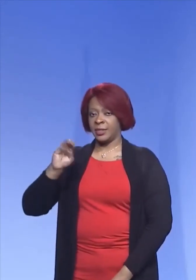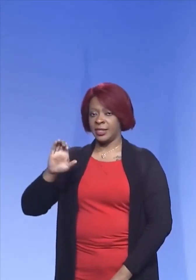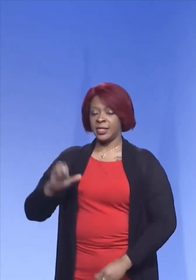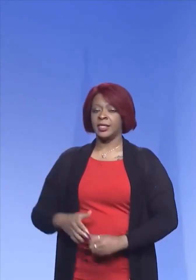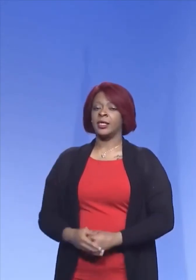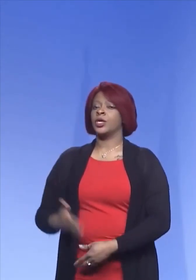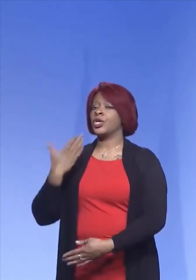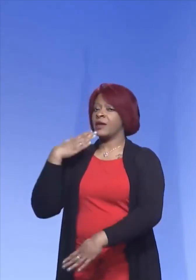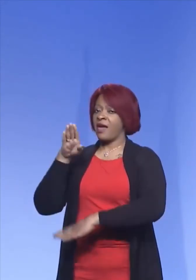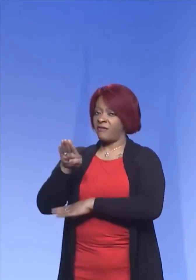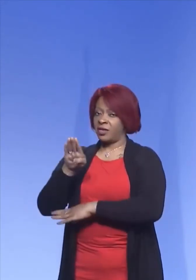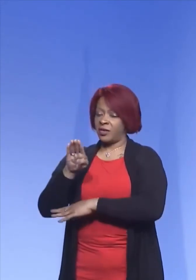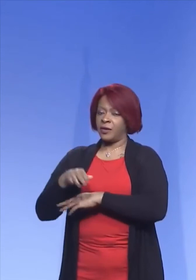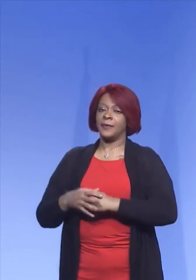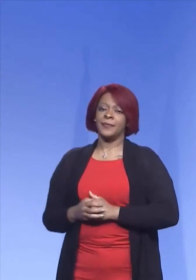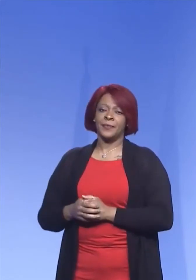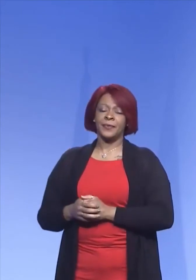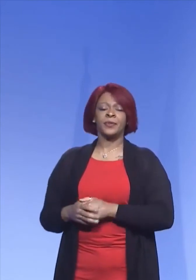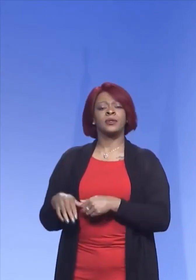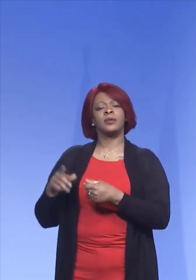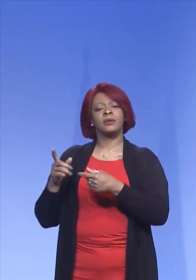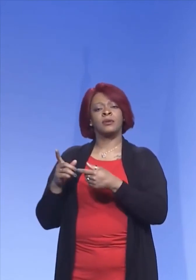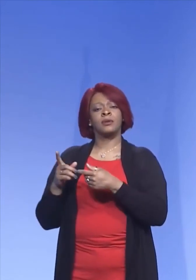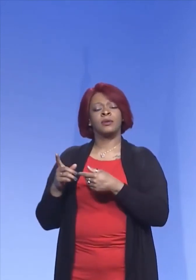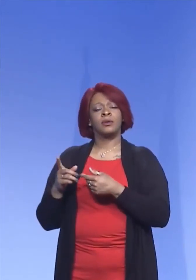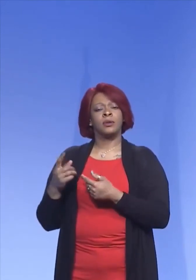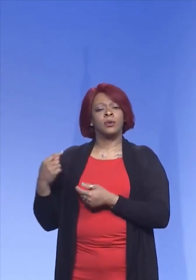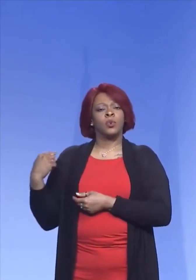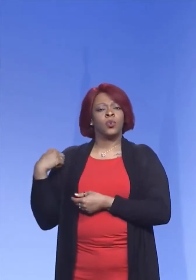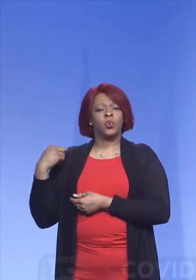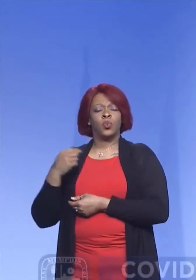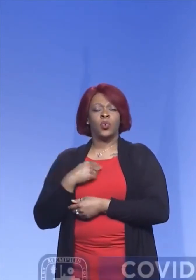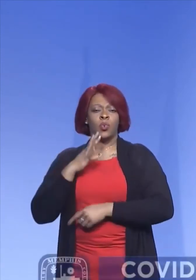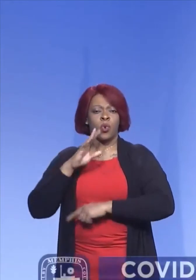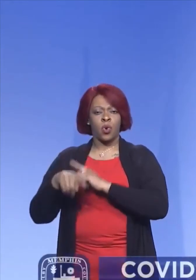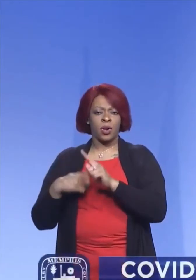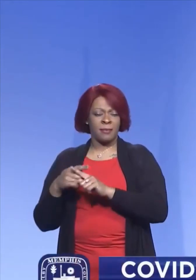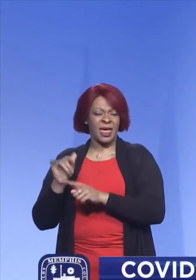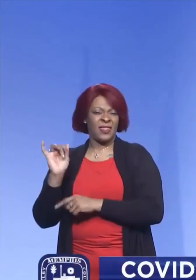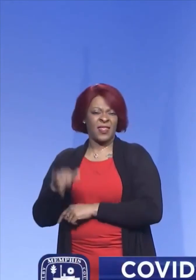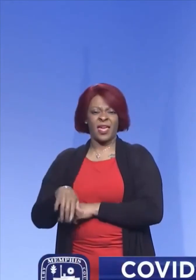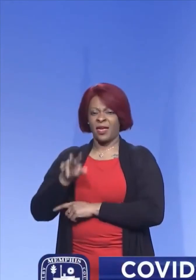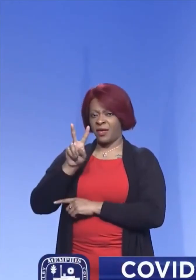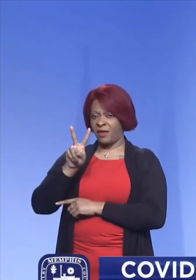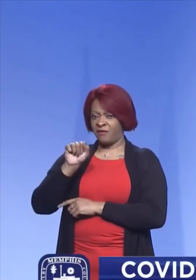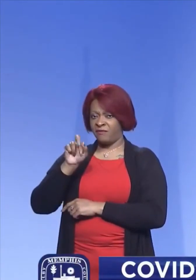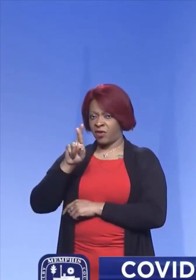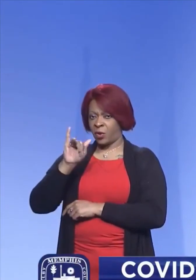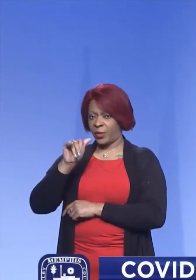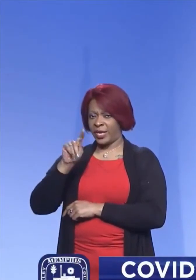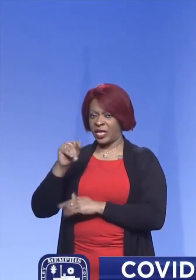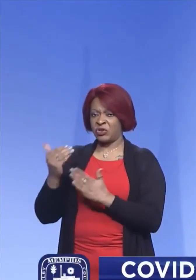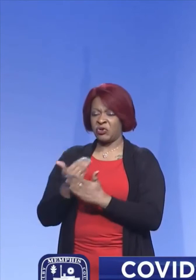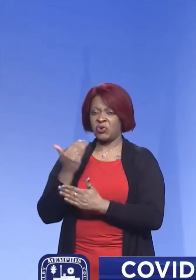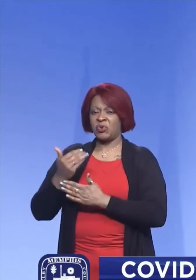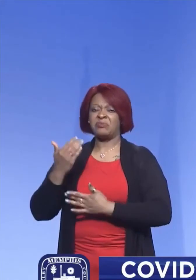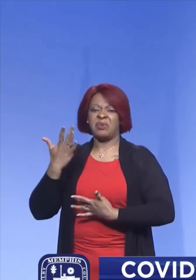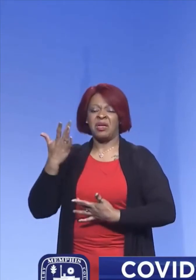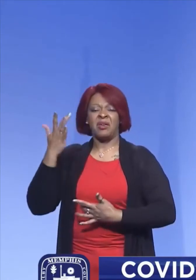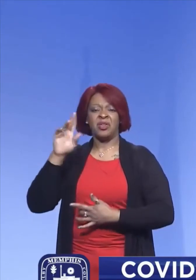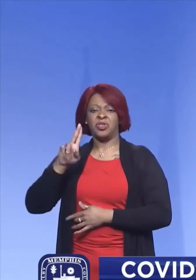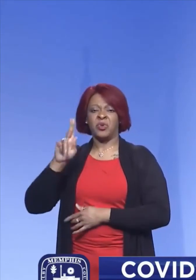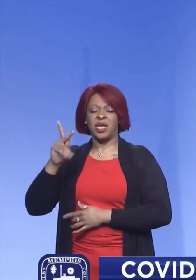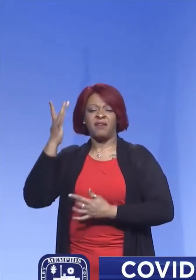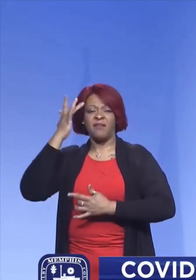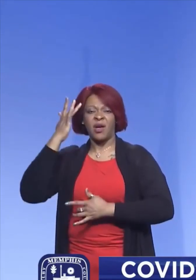Good afternoon. Um, first, since we, we were just talking about that variant, um, that is, uh, being tested at this